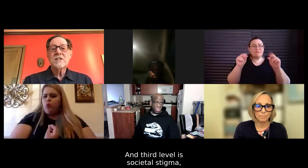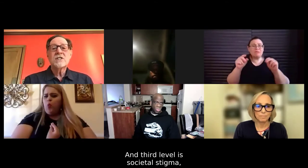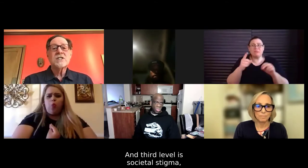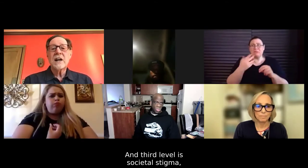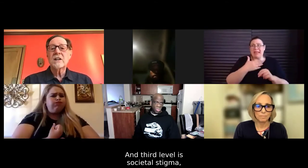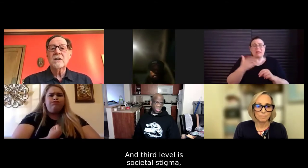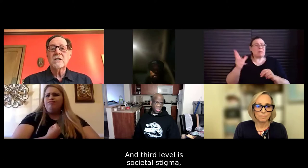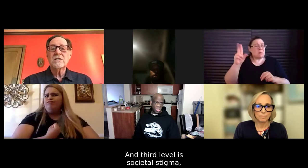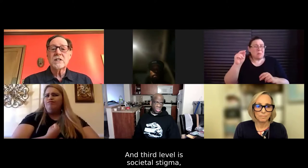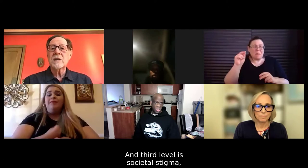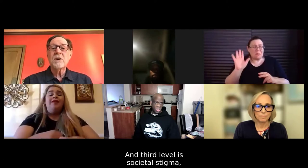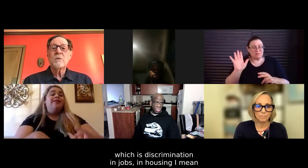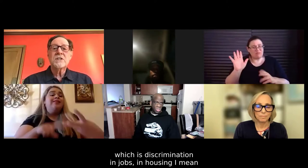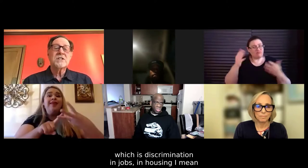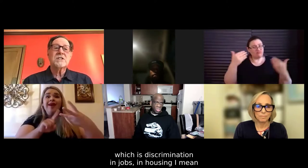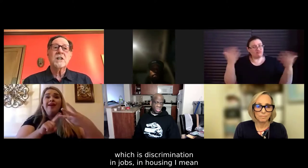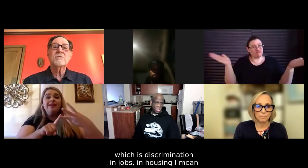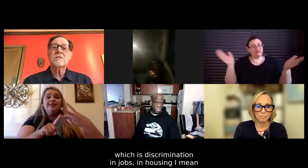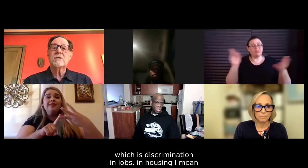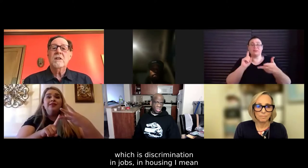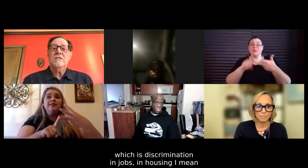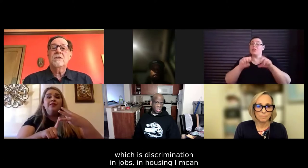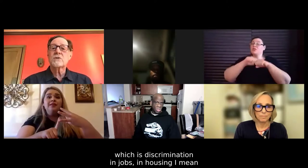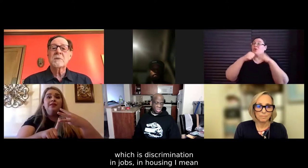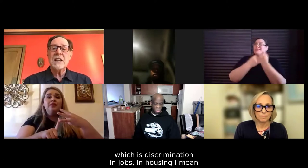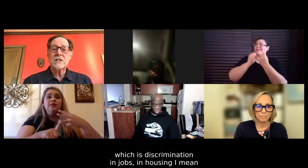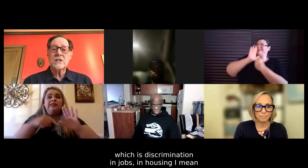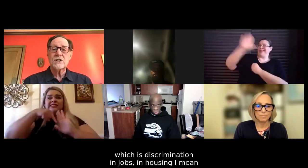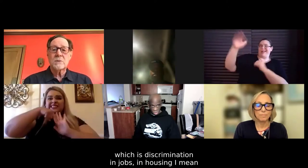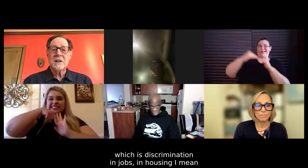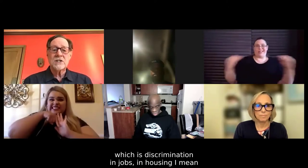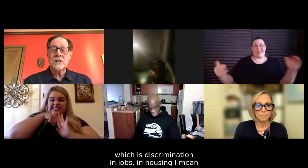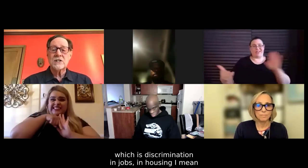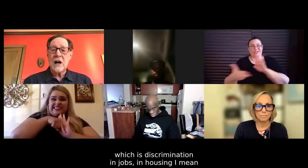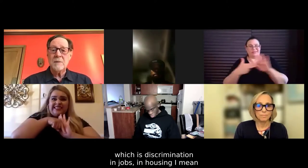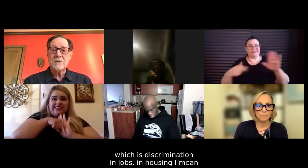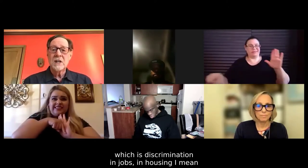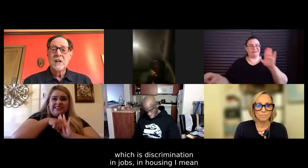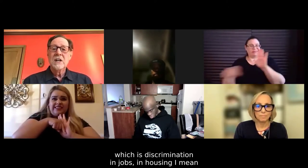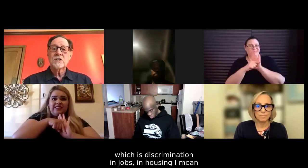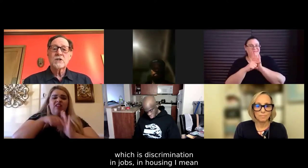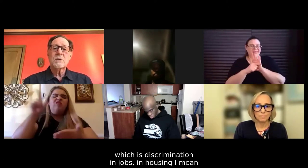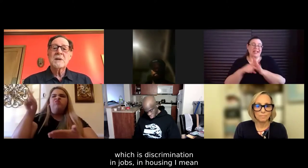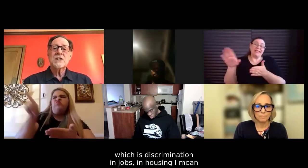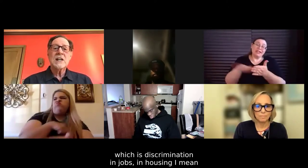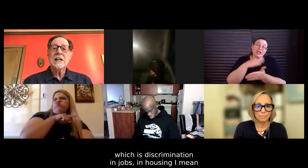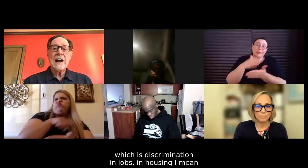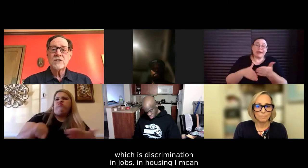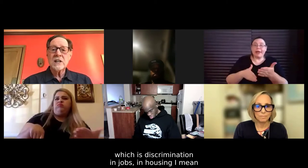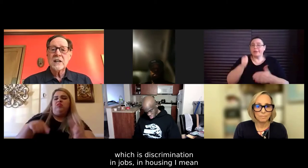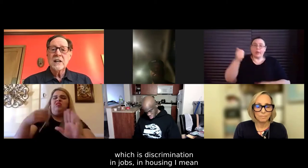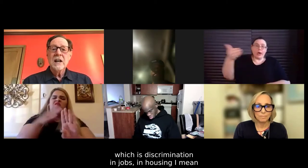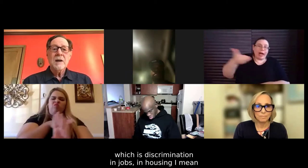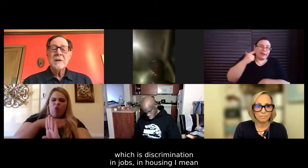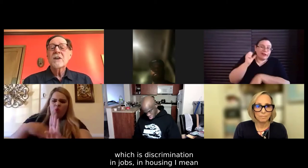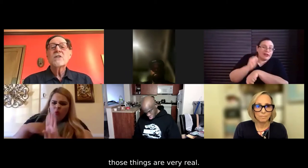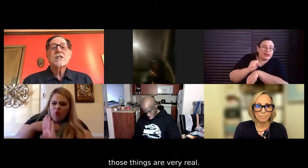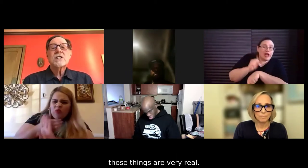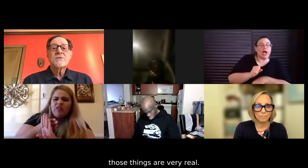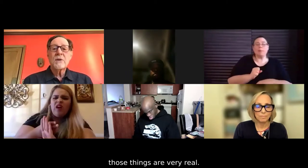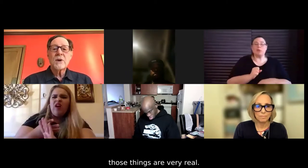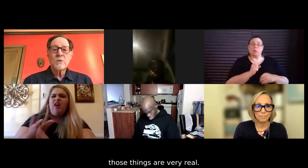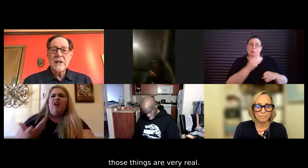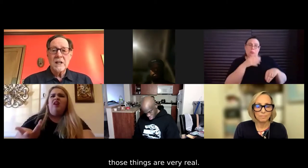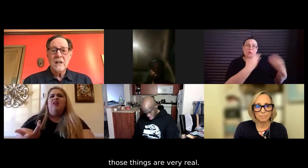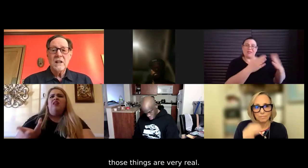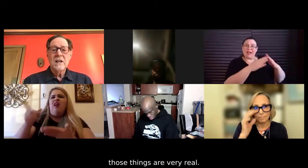level is societal stigma, which is, you know, discrimination, discrimination, discrimination in jobs, discrimination in housing. I mean, those